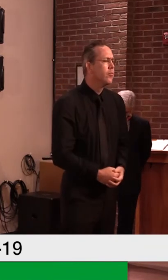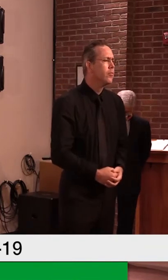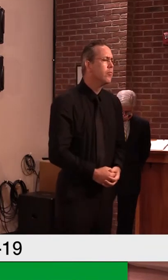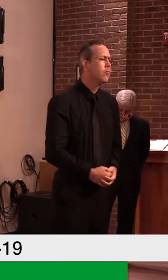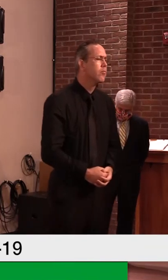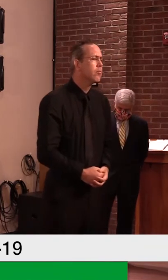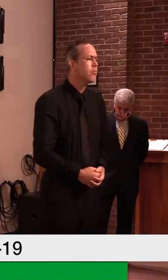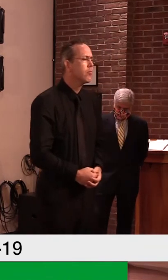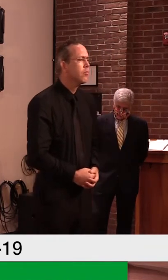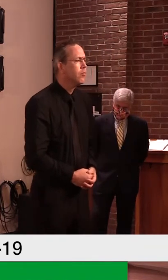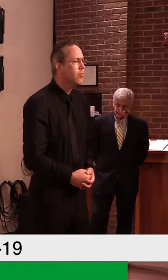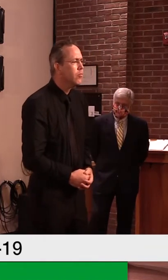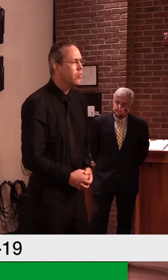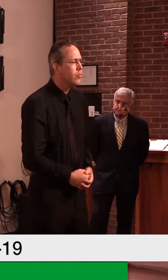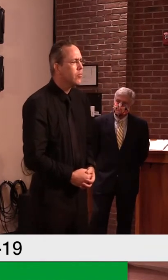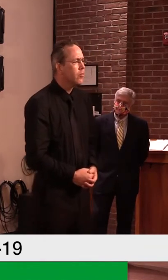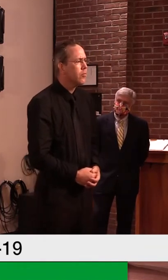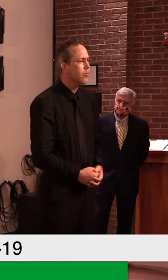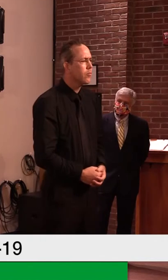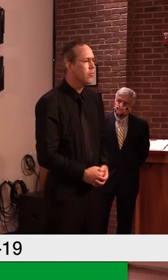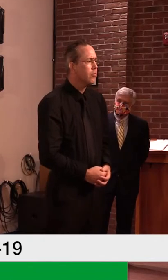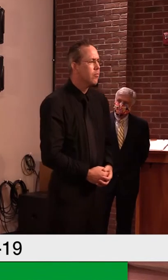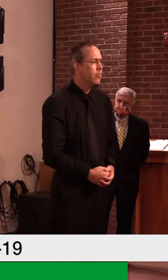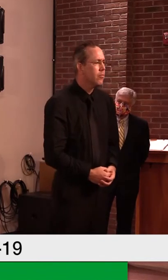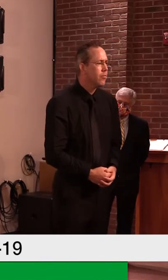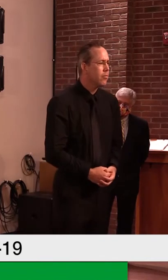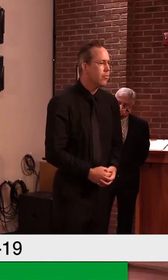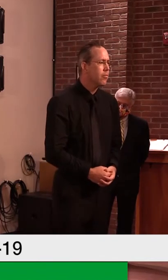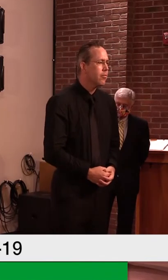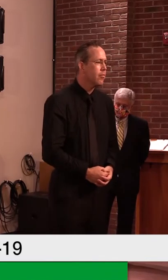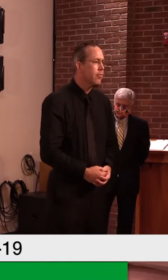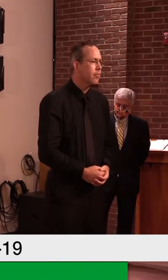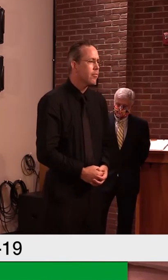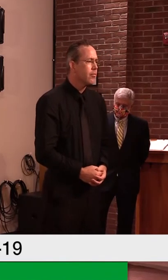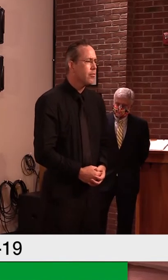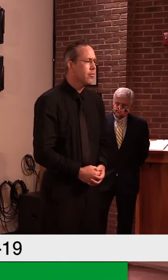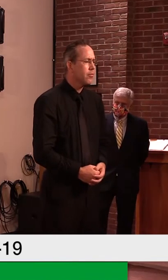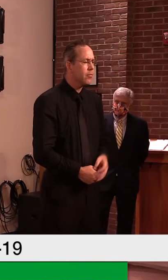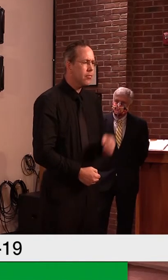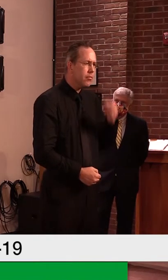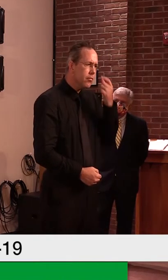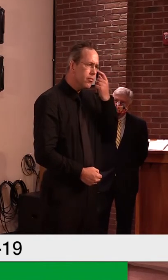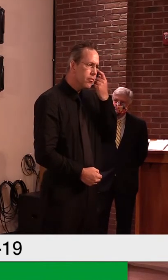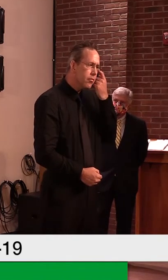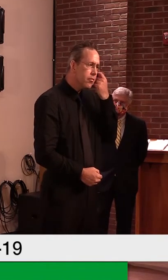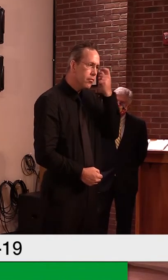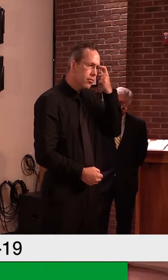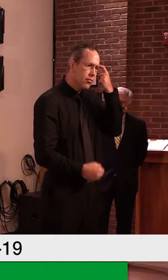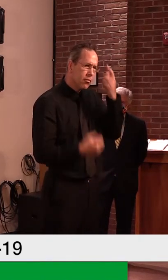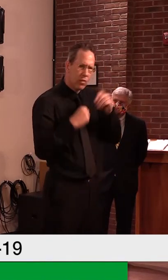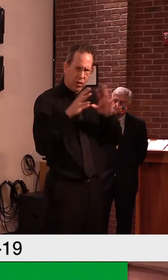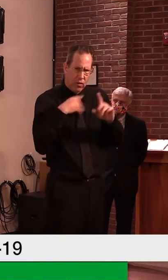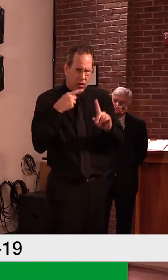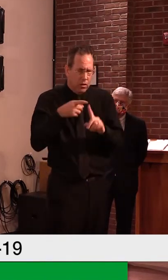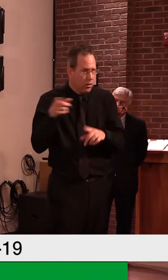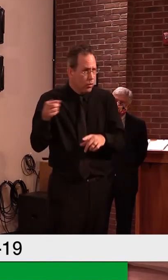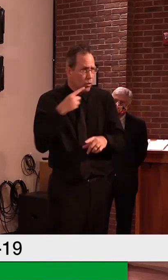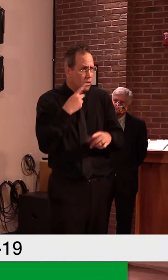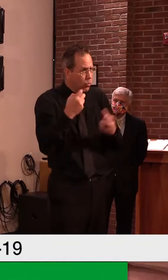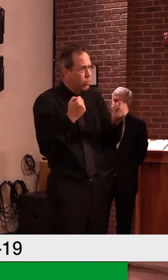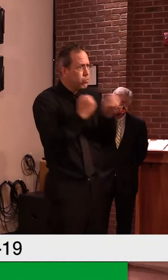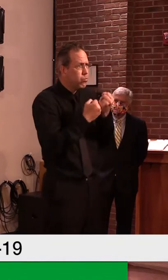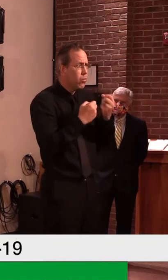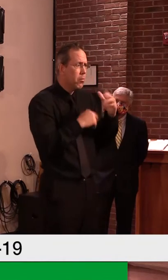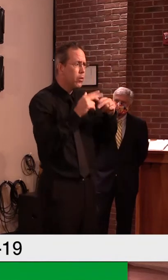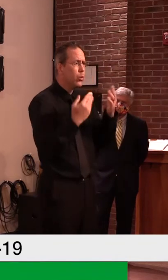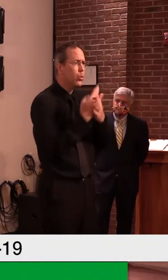Vermont, but you're getting a lot of pushback from the legislature. Uh, did I hear that correctly? Yes. Yeah. That was, um,